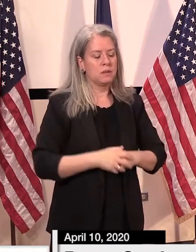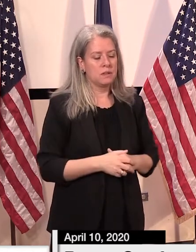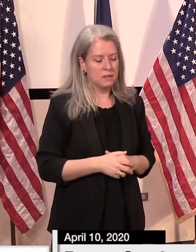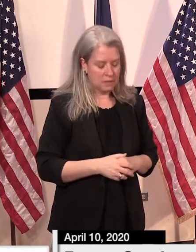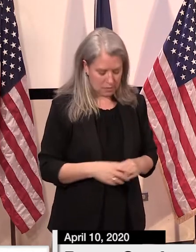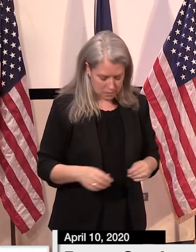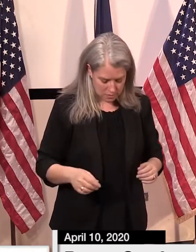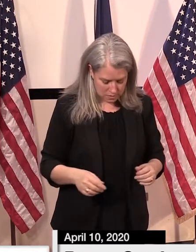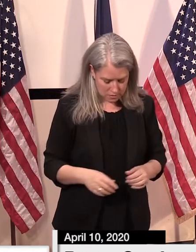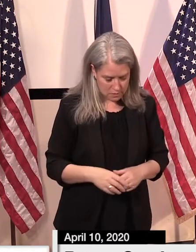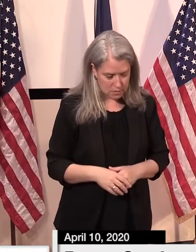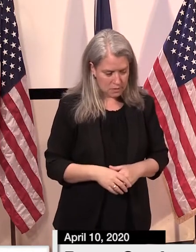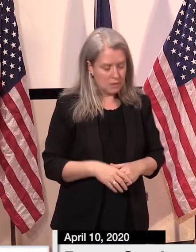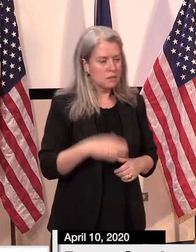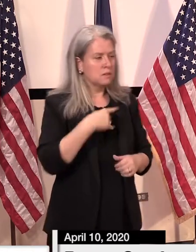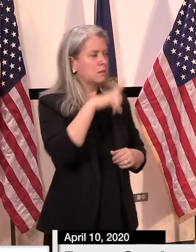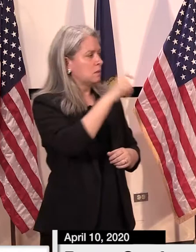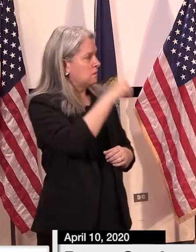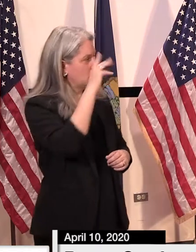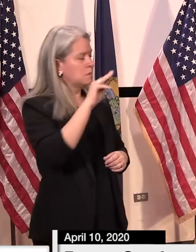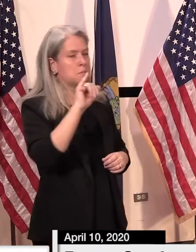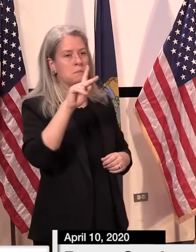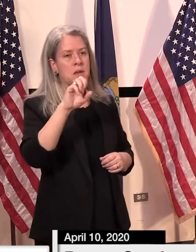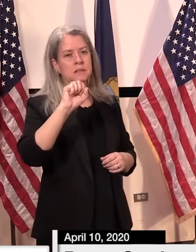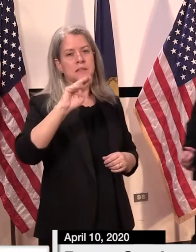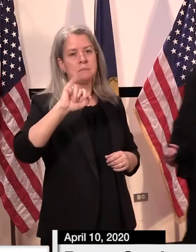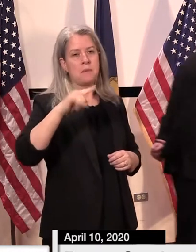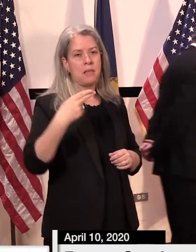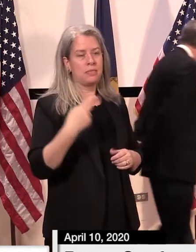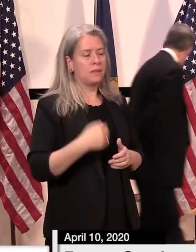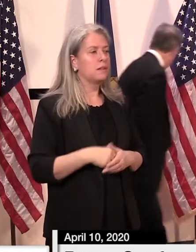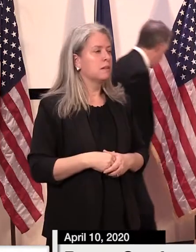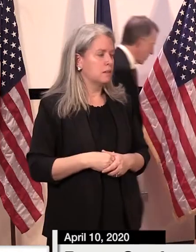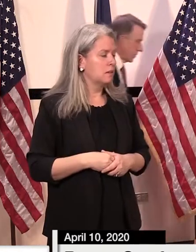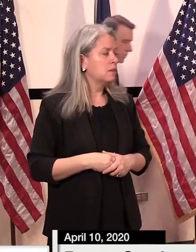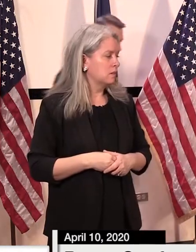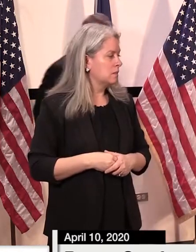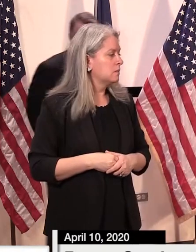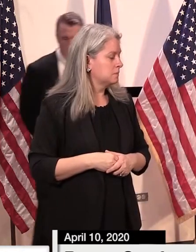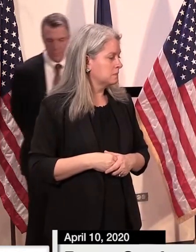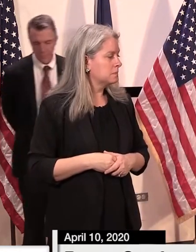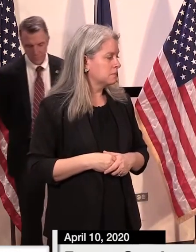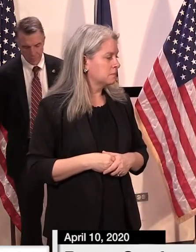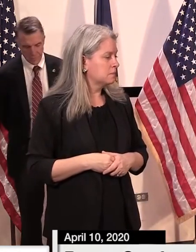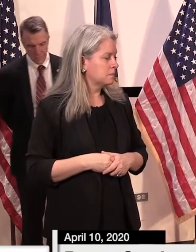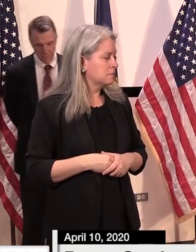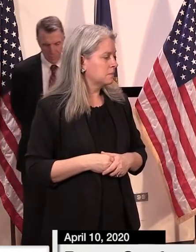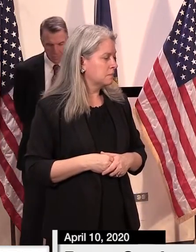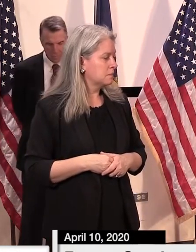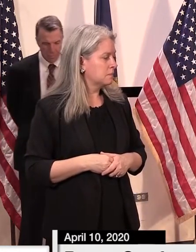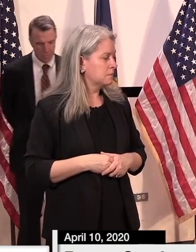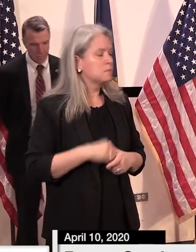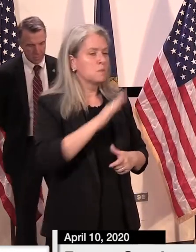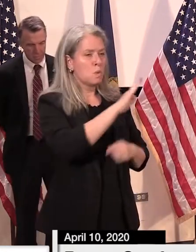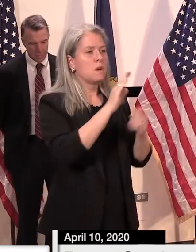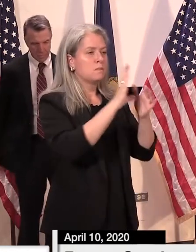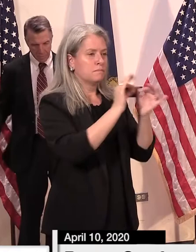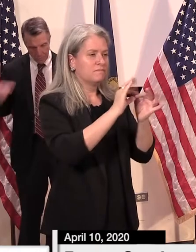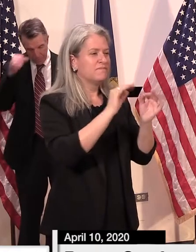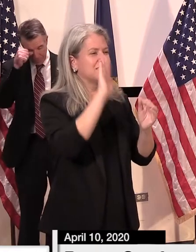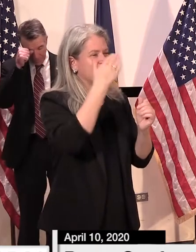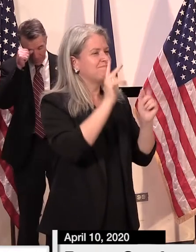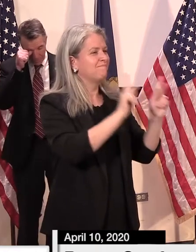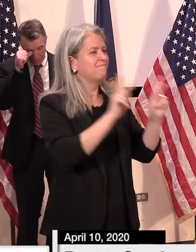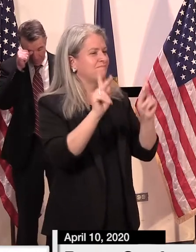Hi. Mike Smith, I was just wondering, with the announcement, this seems to dovetail with what the BFDA